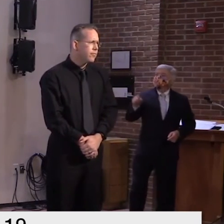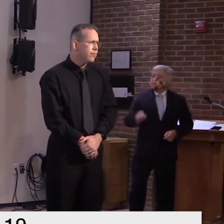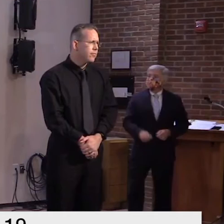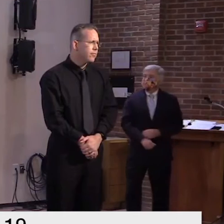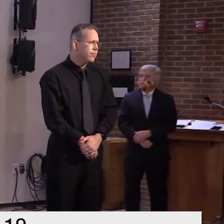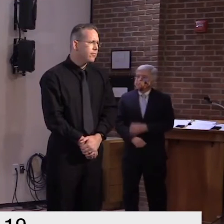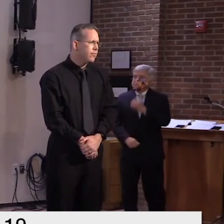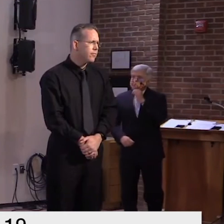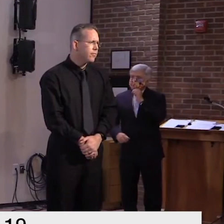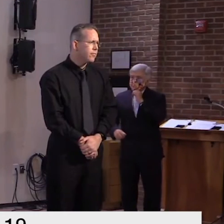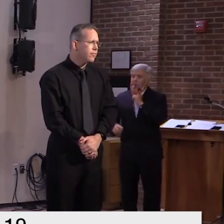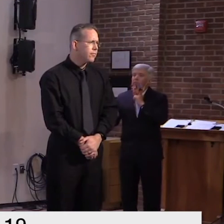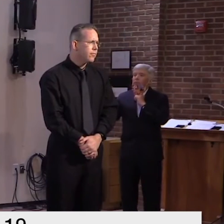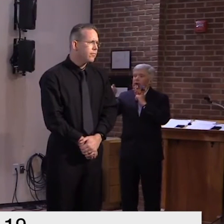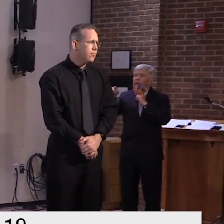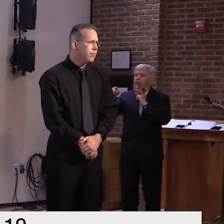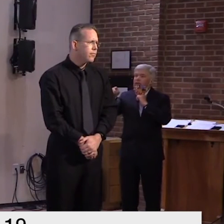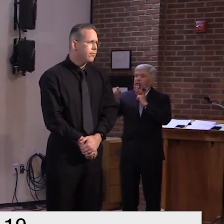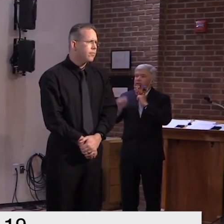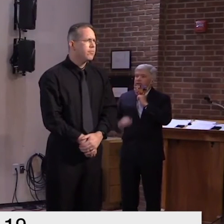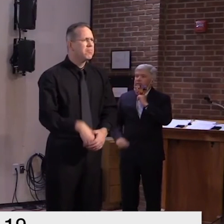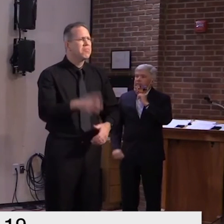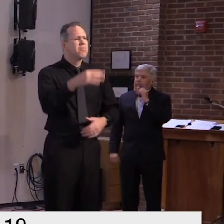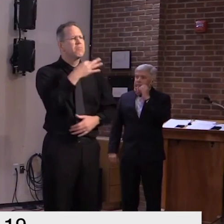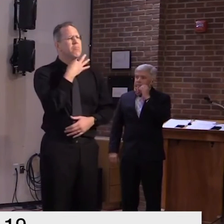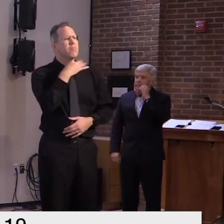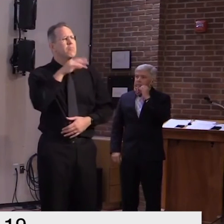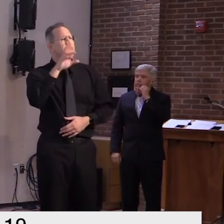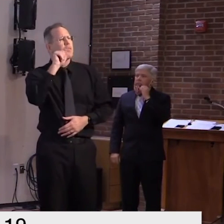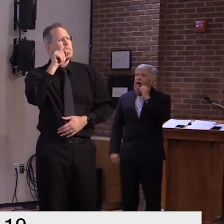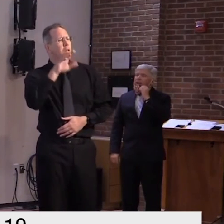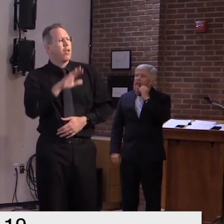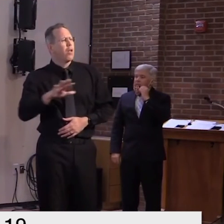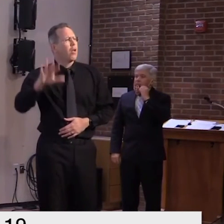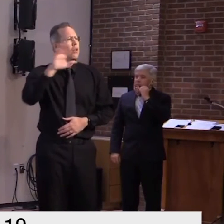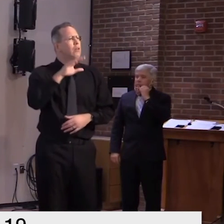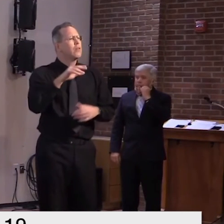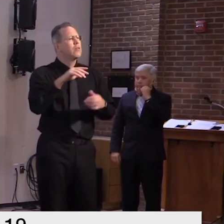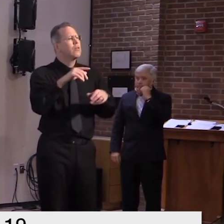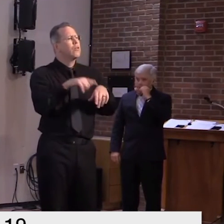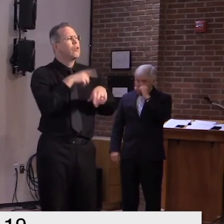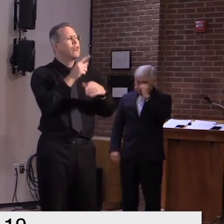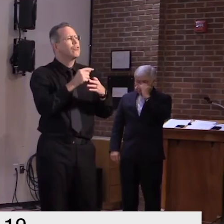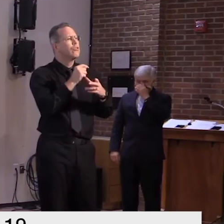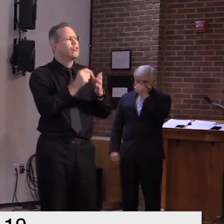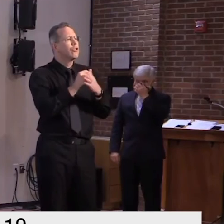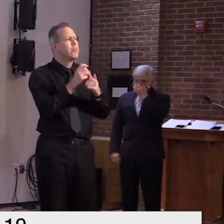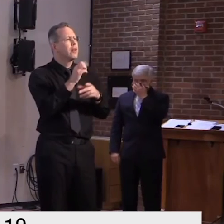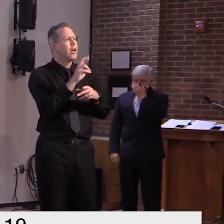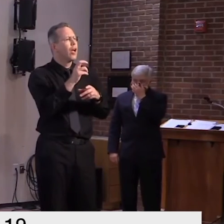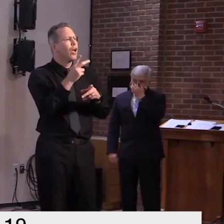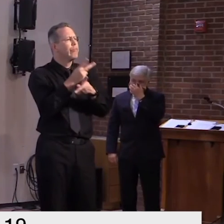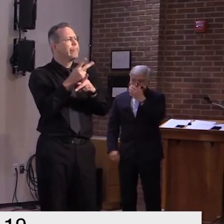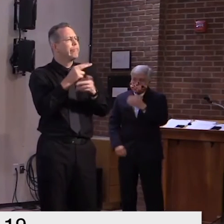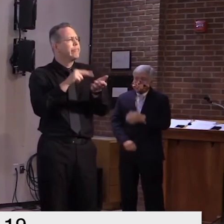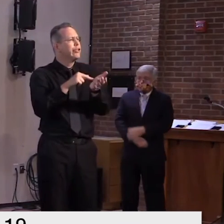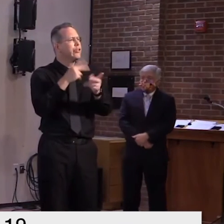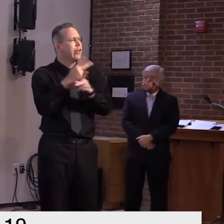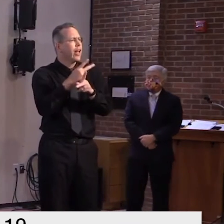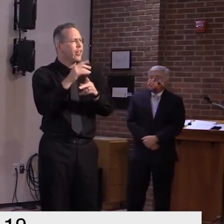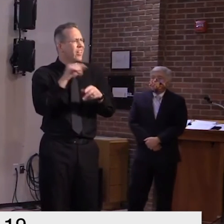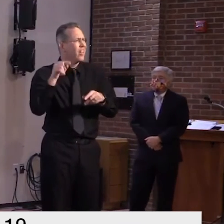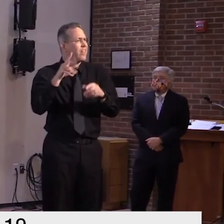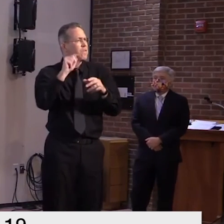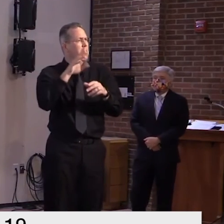the organization and uh if you have an approximate number of um of uh residents